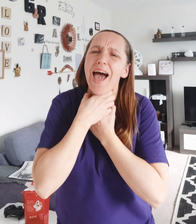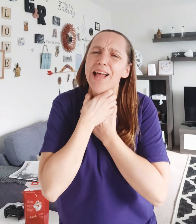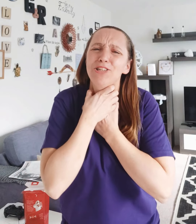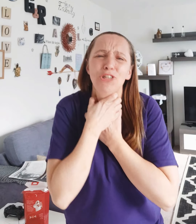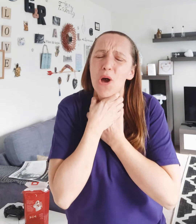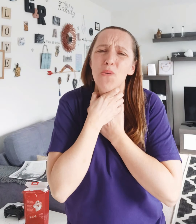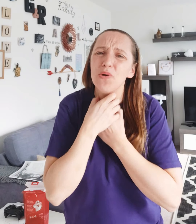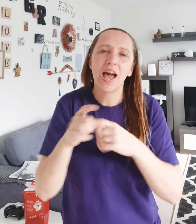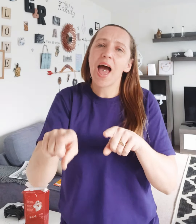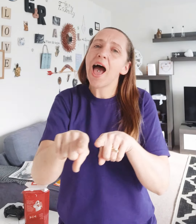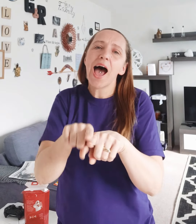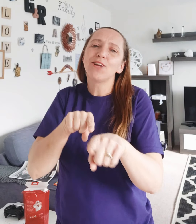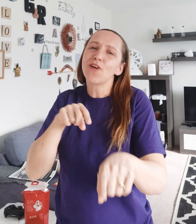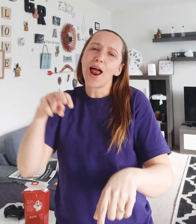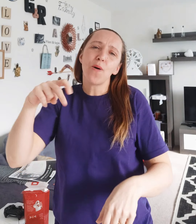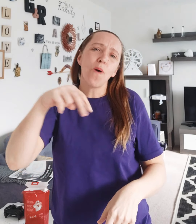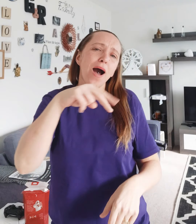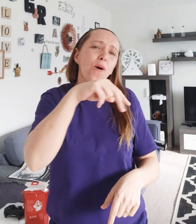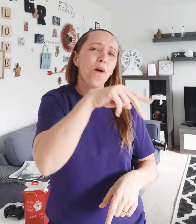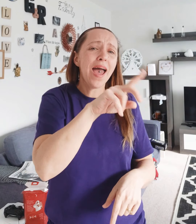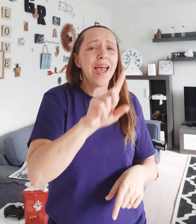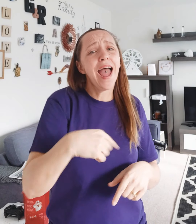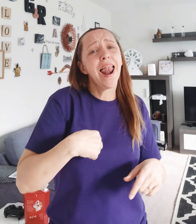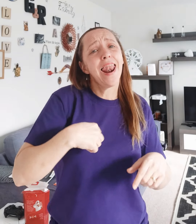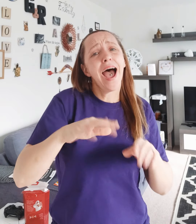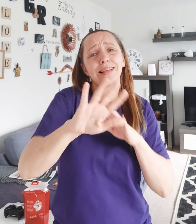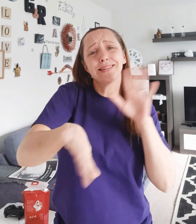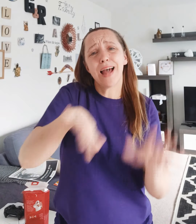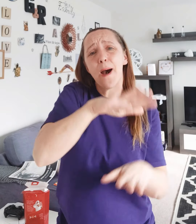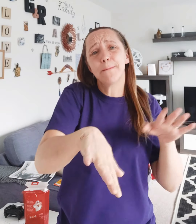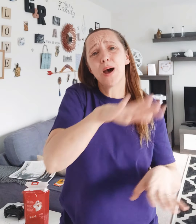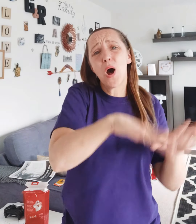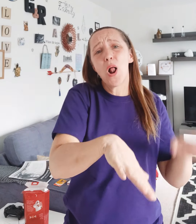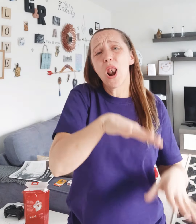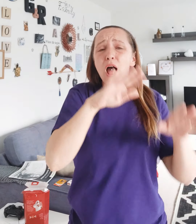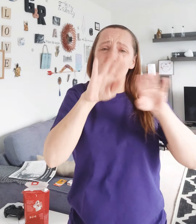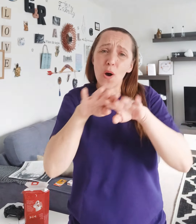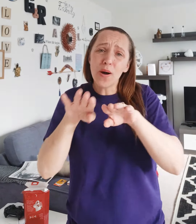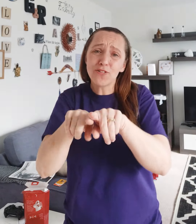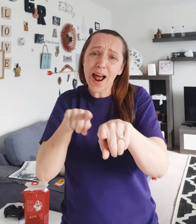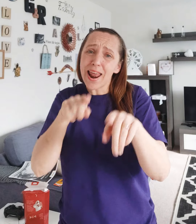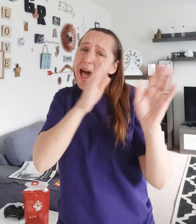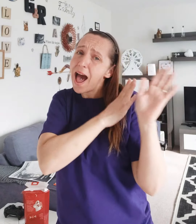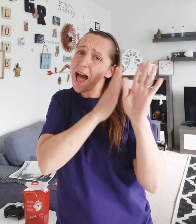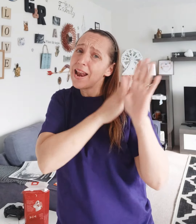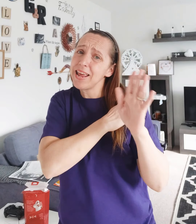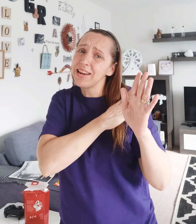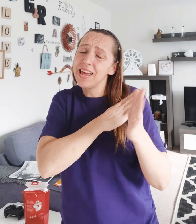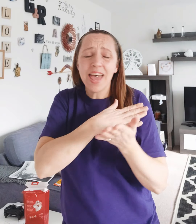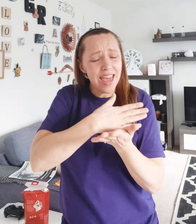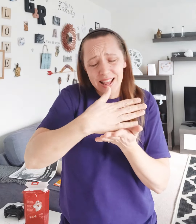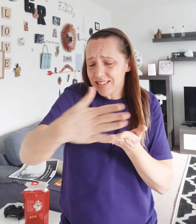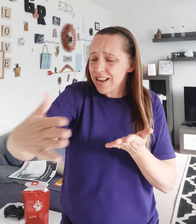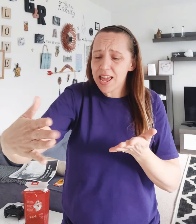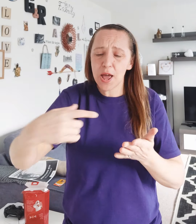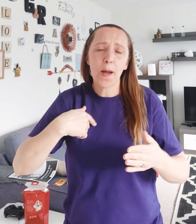and I choke, try to walk away, and I stumble, though I try to hide it, it's clear,